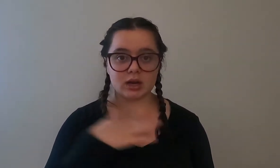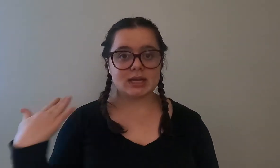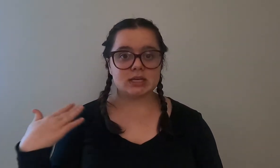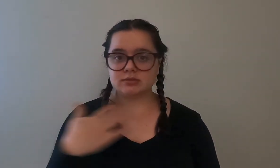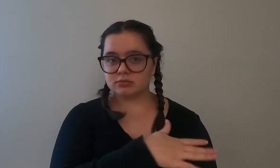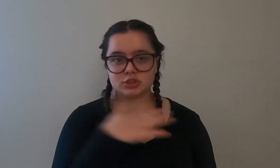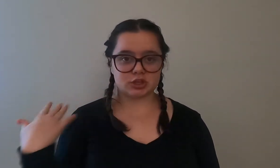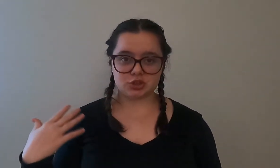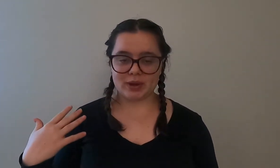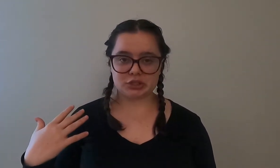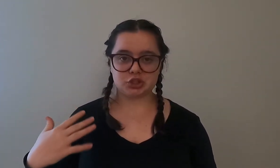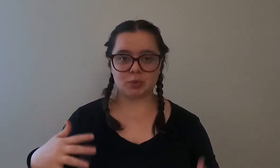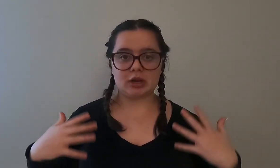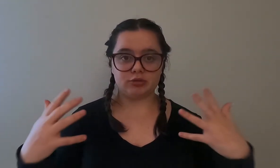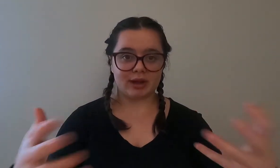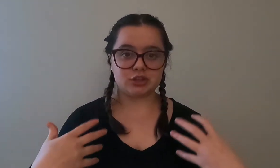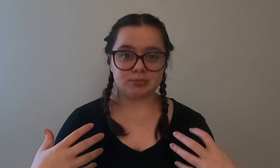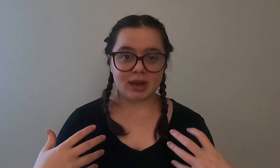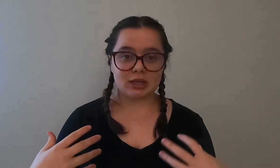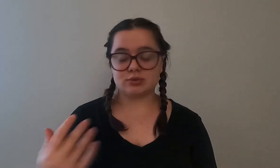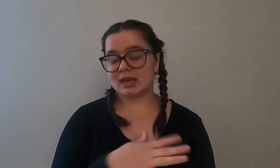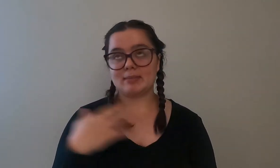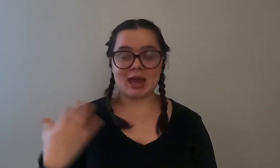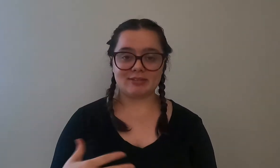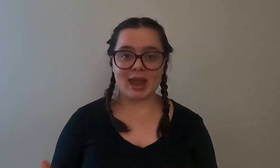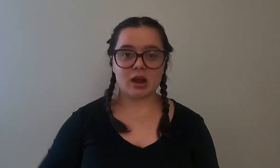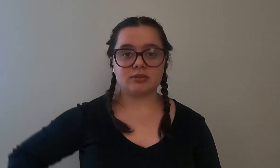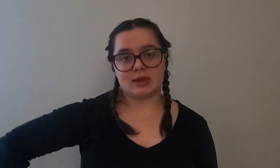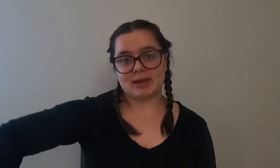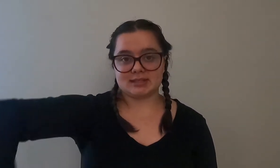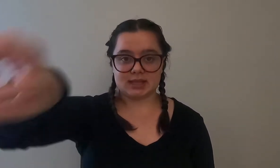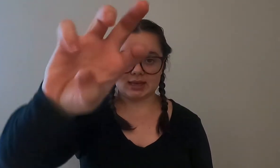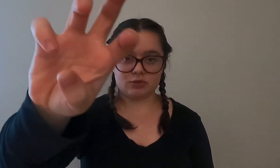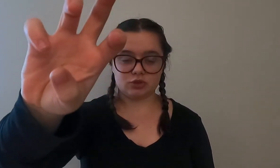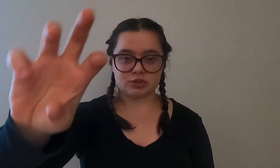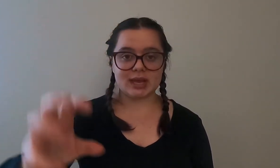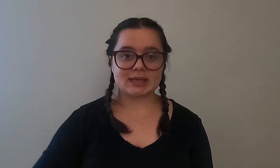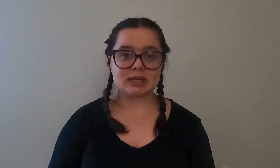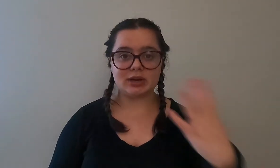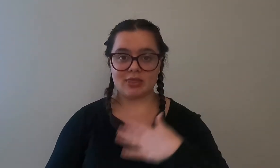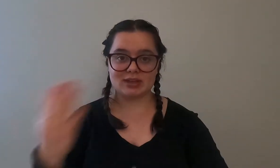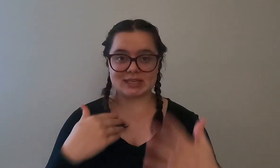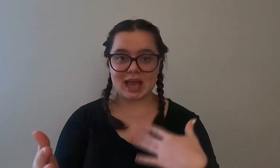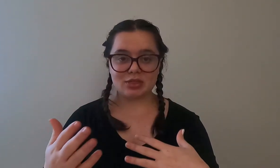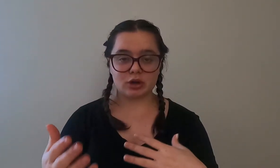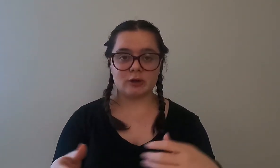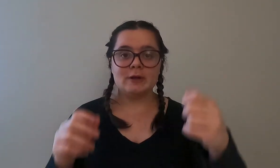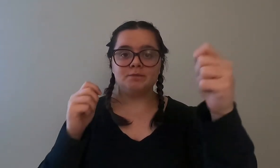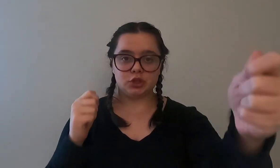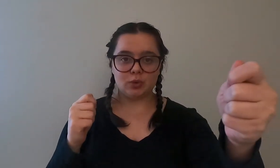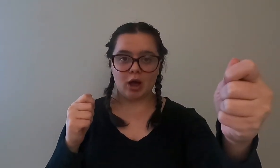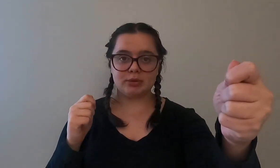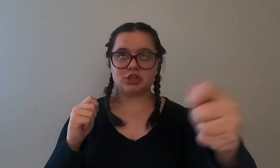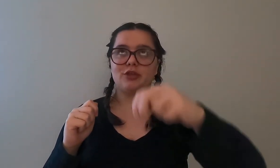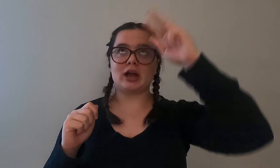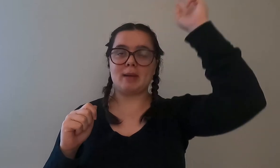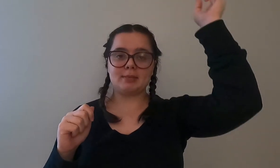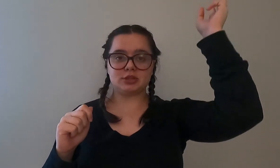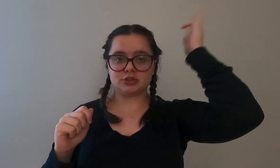situation to where you find your buddy you say I'm out of air they basically give you their secondary and then together you help each other come up to the